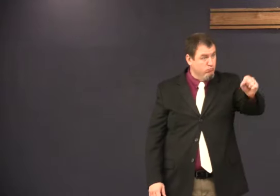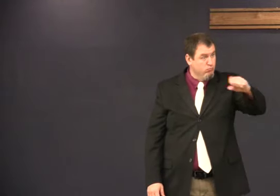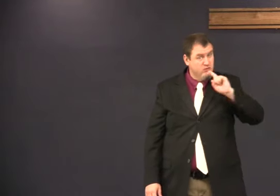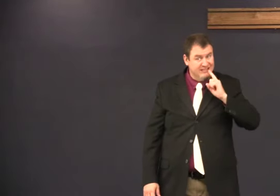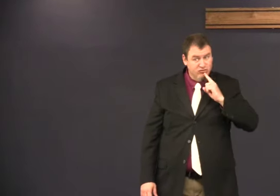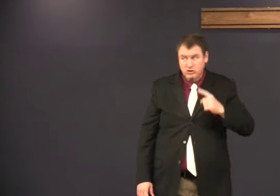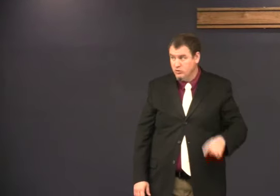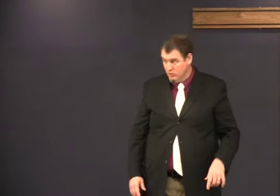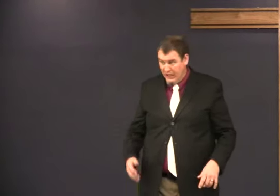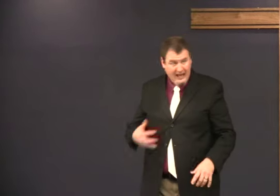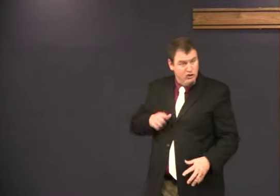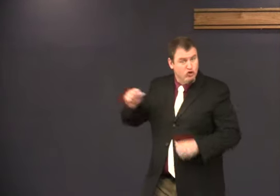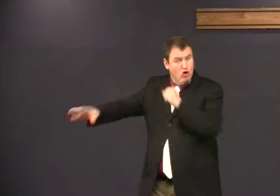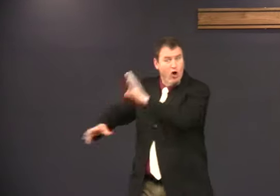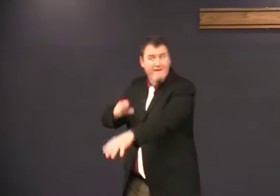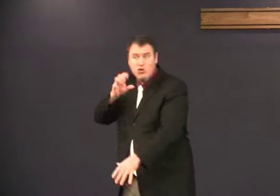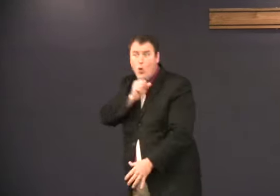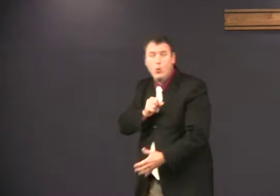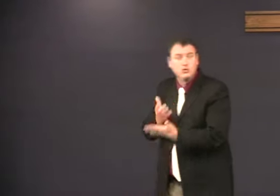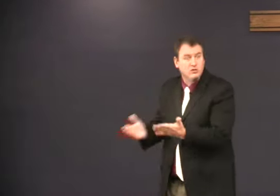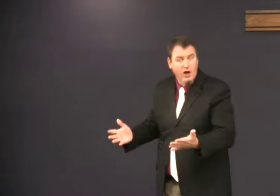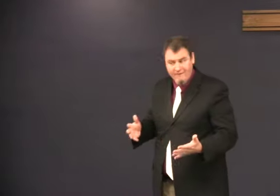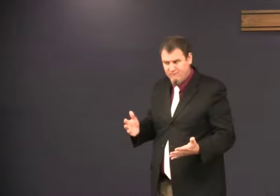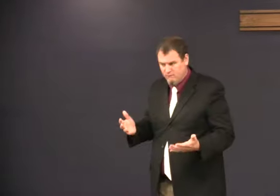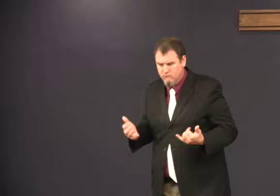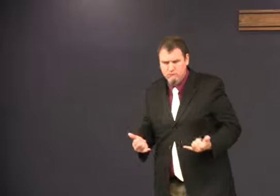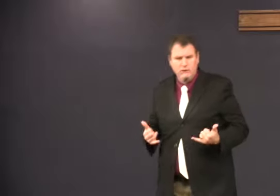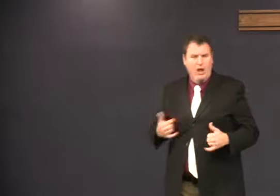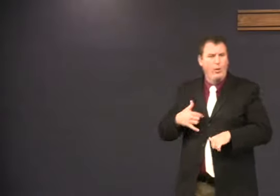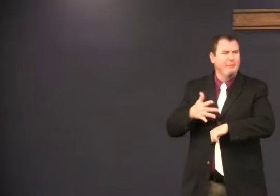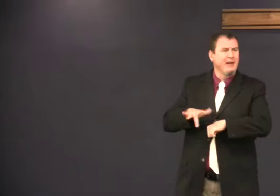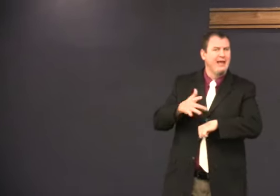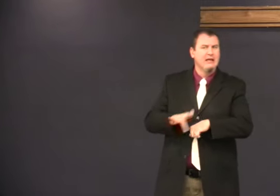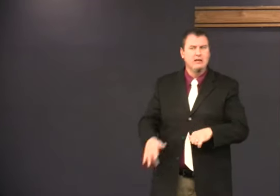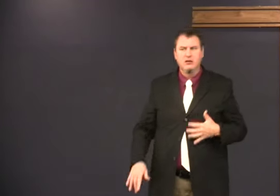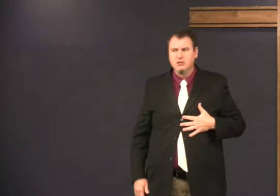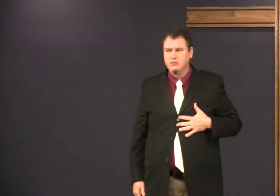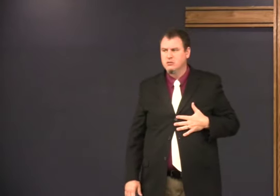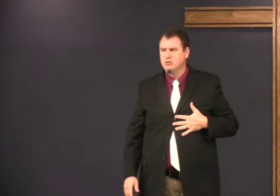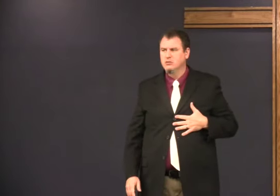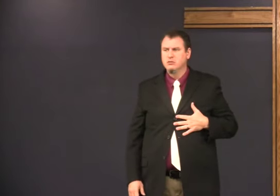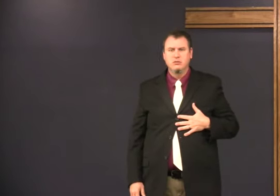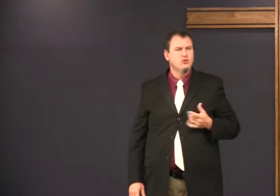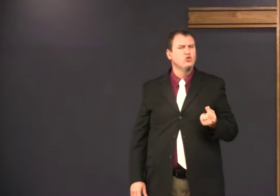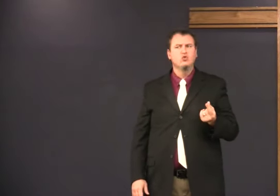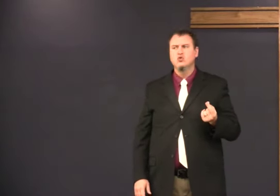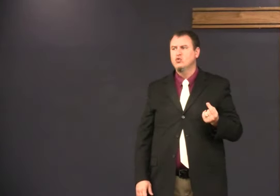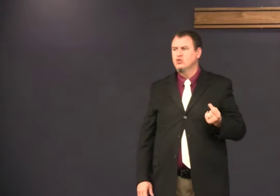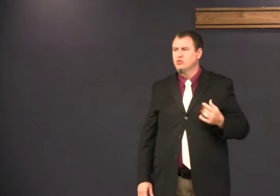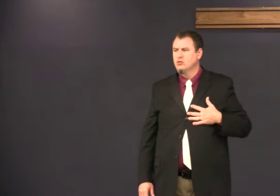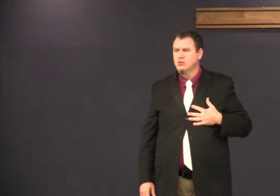Yeah. Sure is. Take off all the old stuff. Now, you're naked. What do you do?